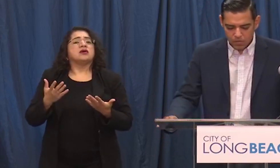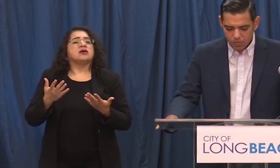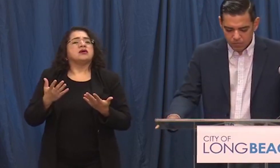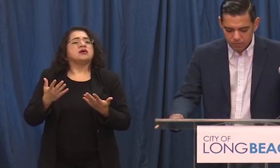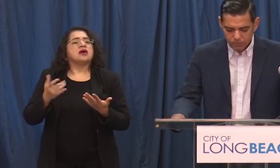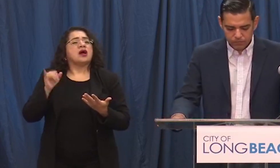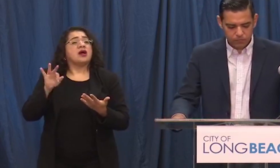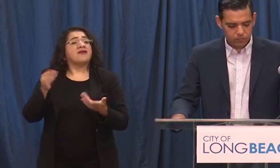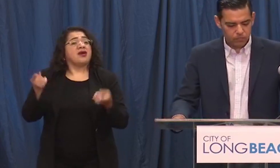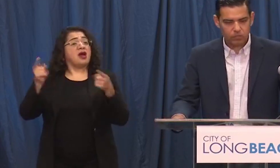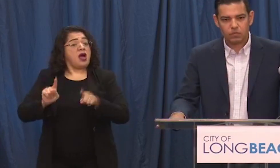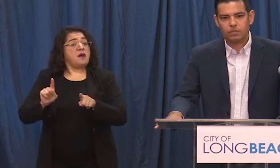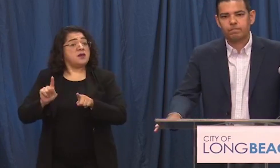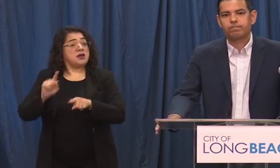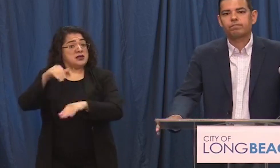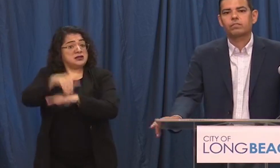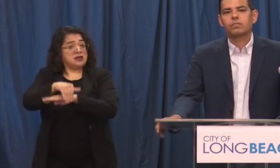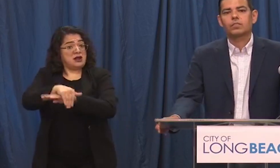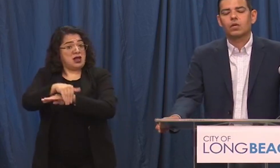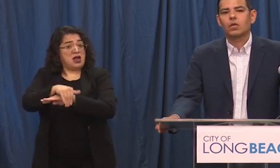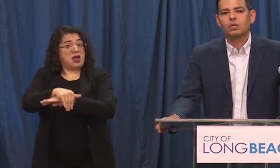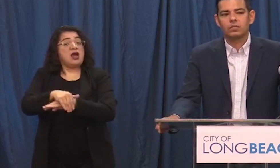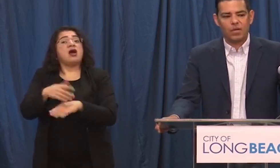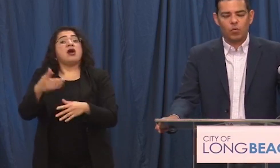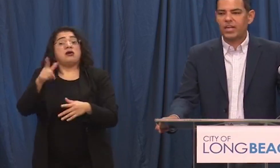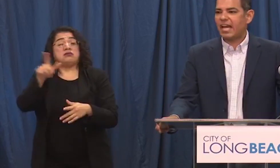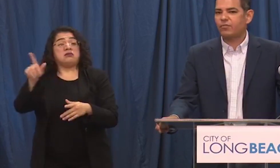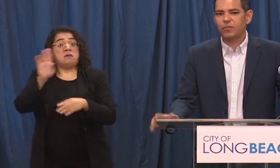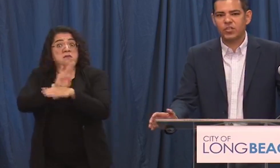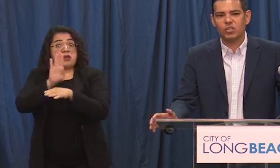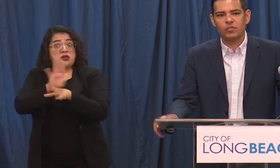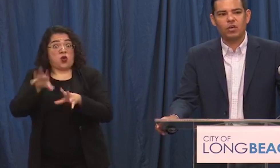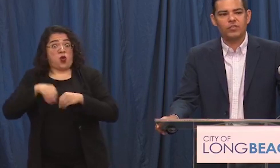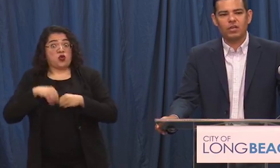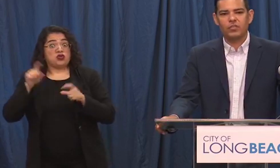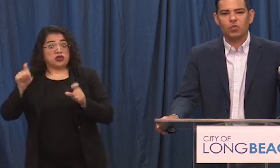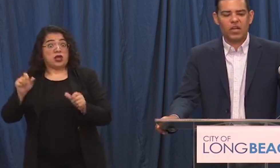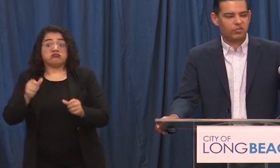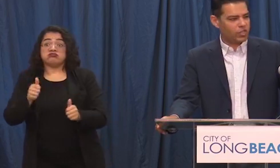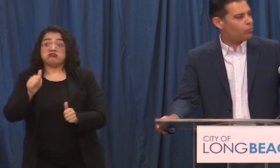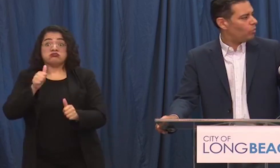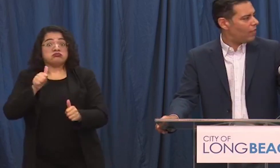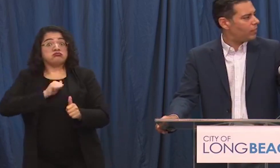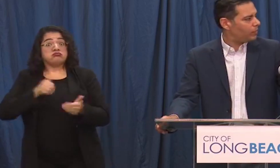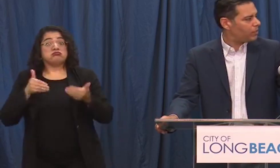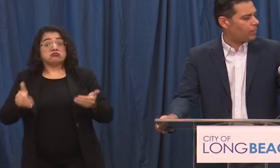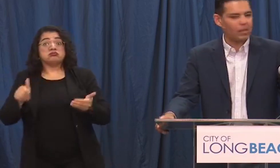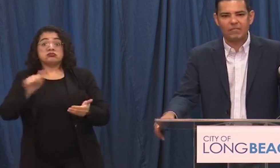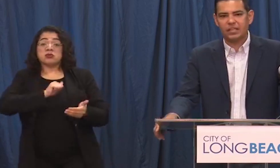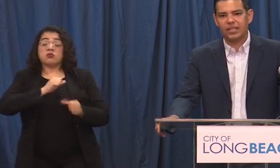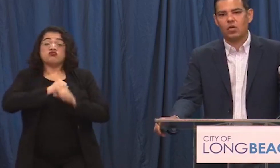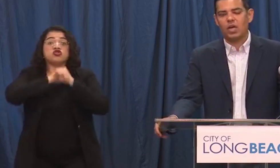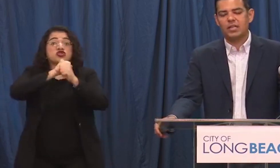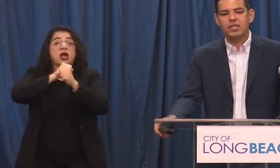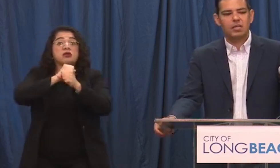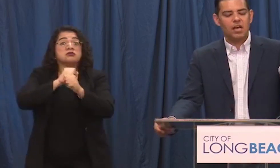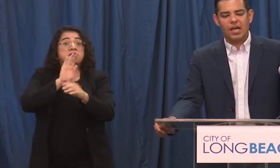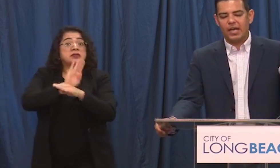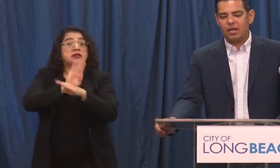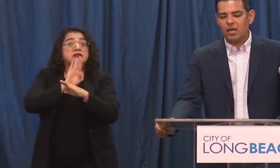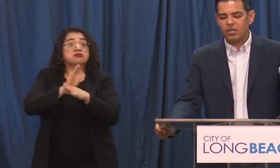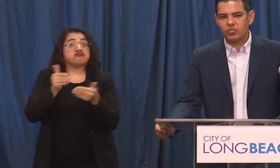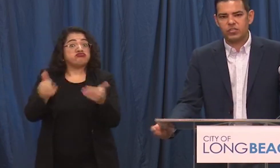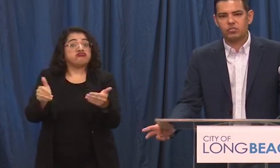take matters into their own hands to protect their businesses yeah we're going to have information on on the on the arrest the chief will have the police department will have that later on